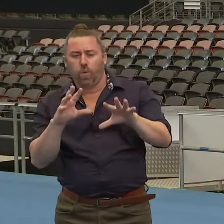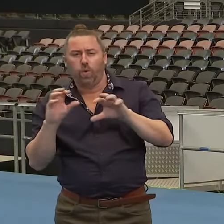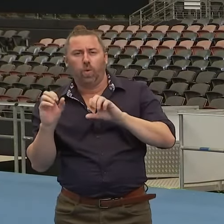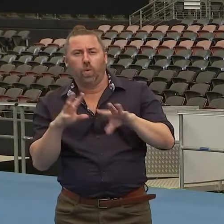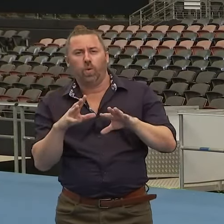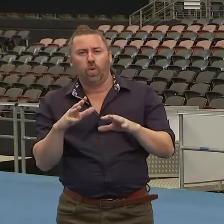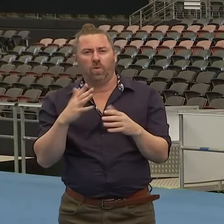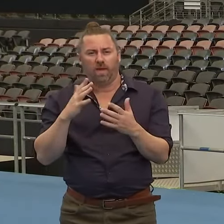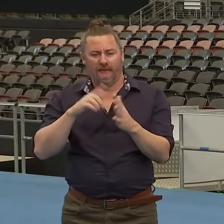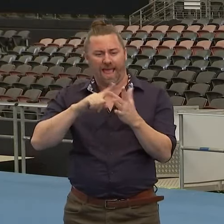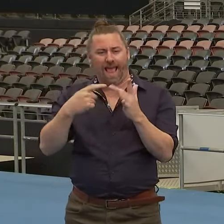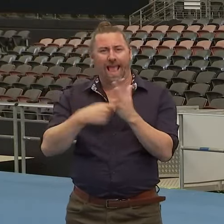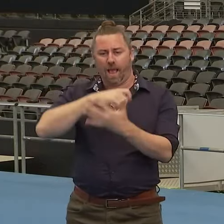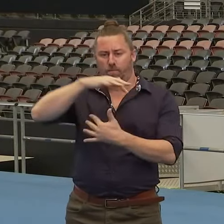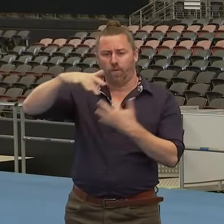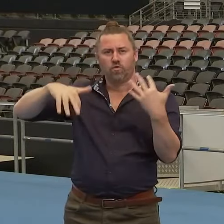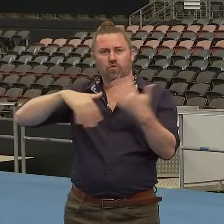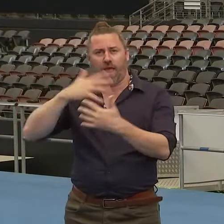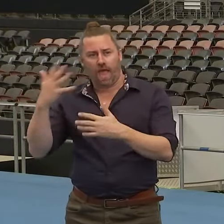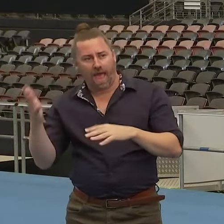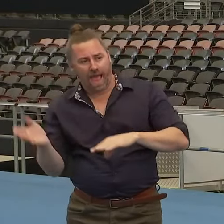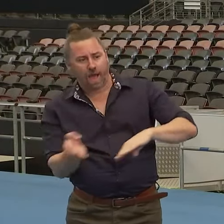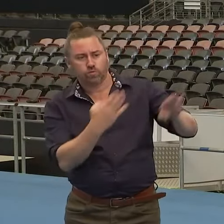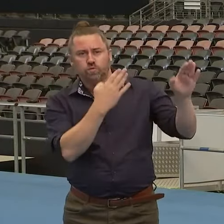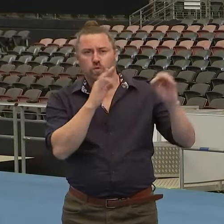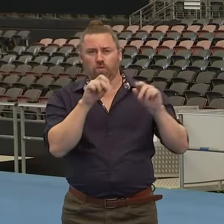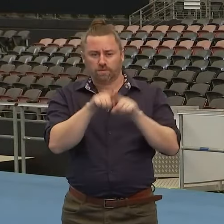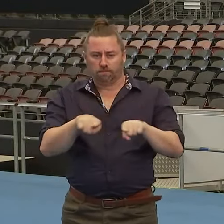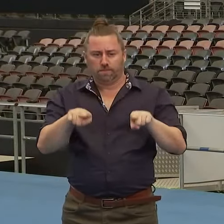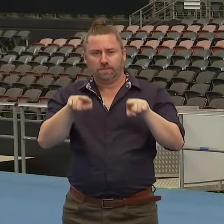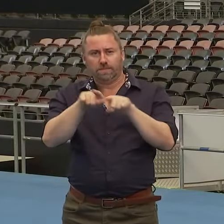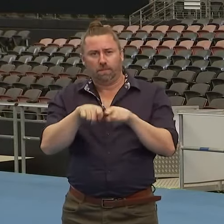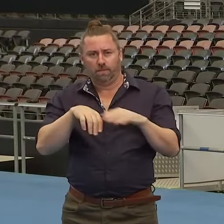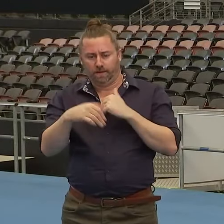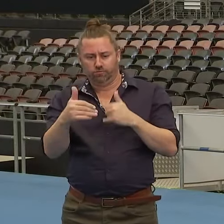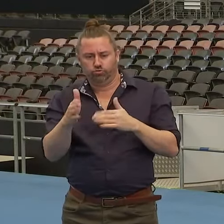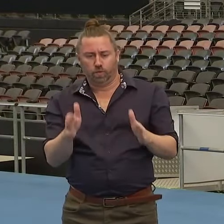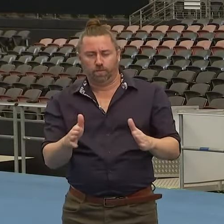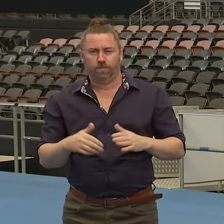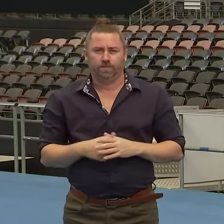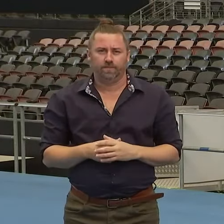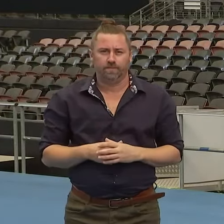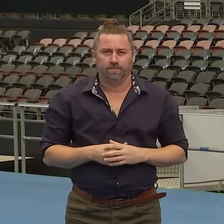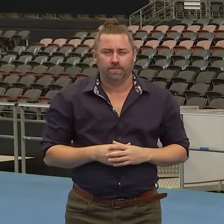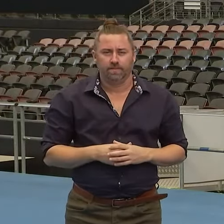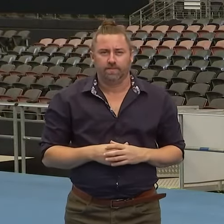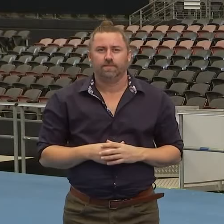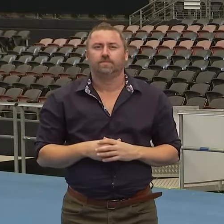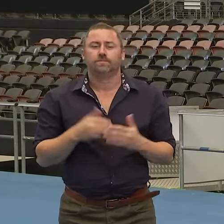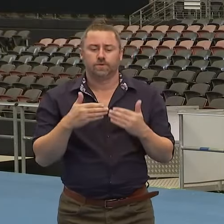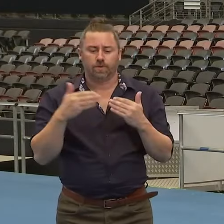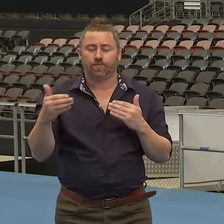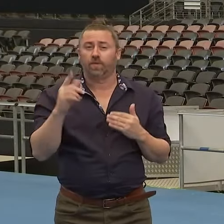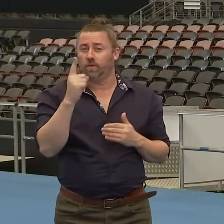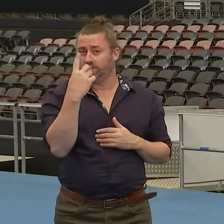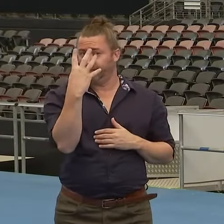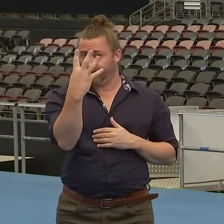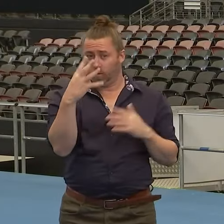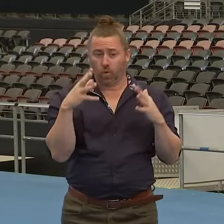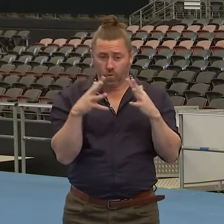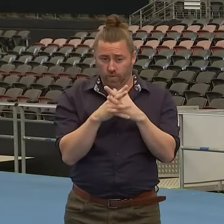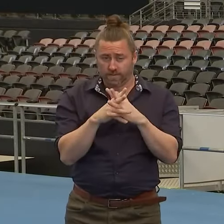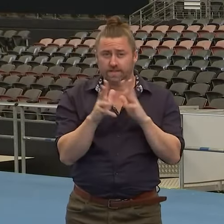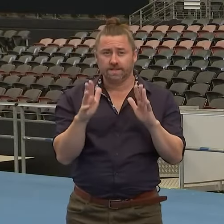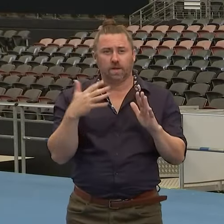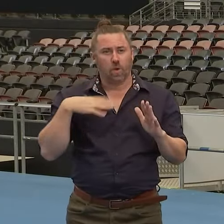conditioning is almost there and there's more to say about that very soon. The temporary measures for the first four weeks, and this is because